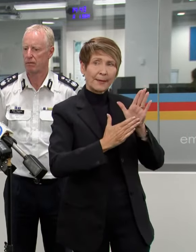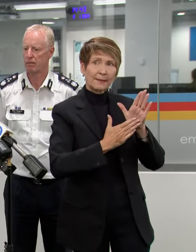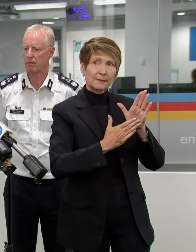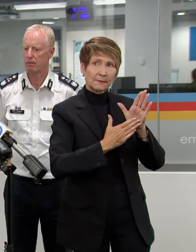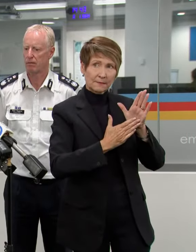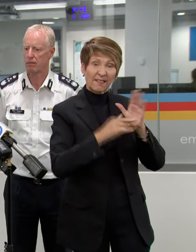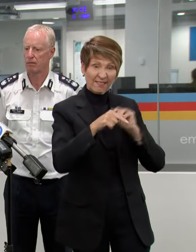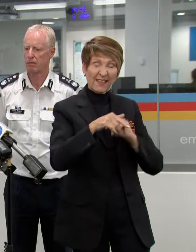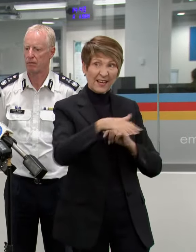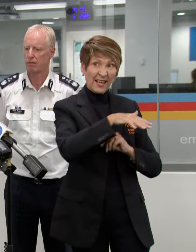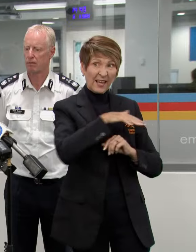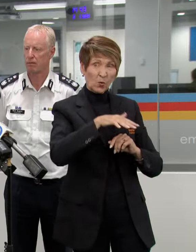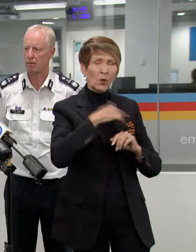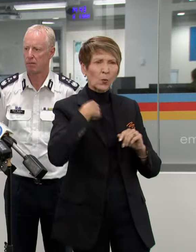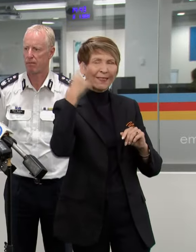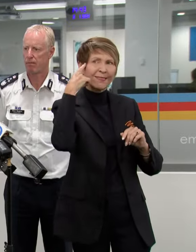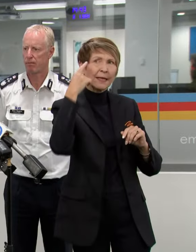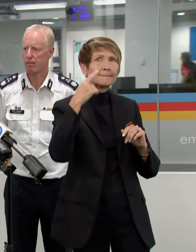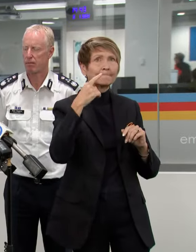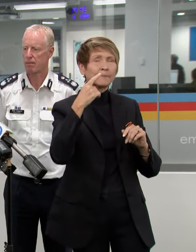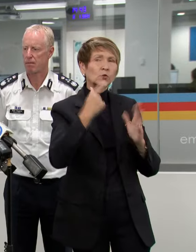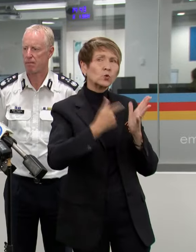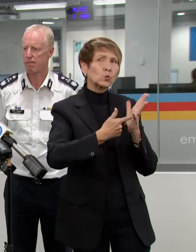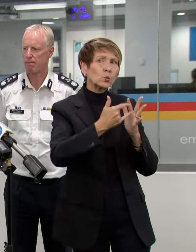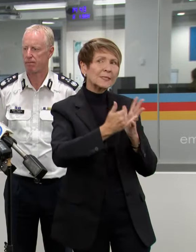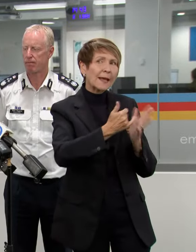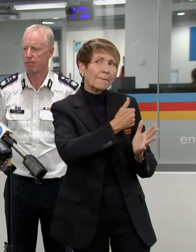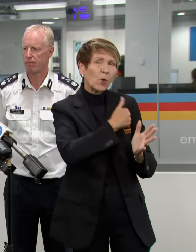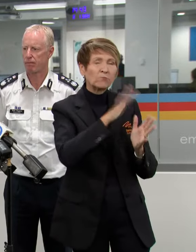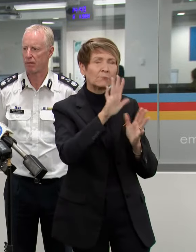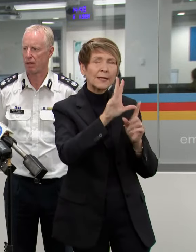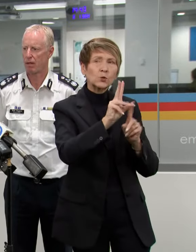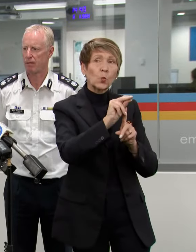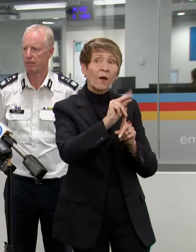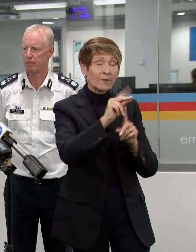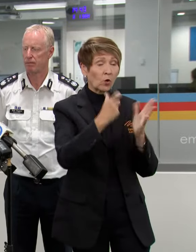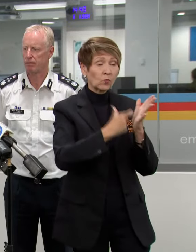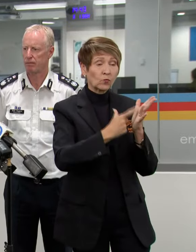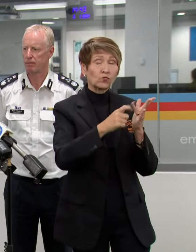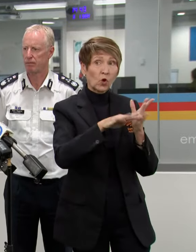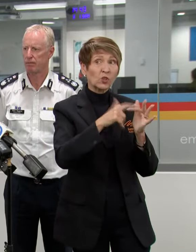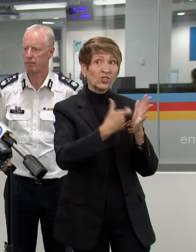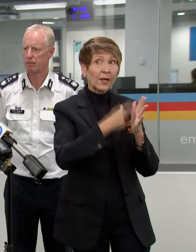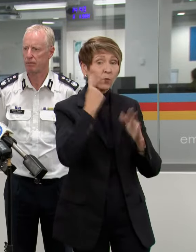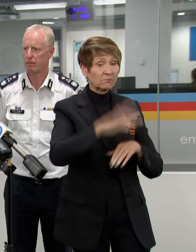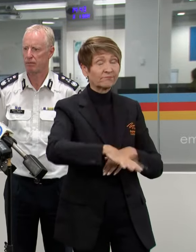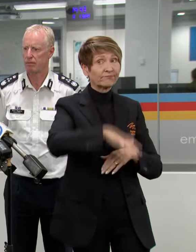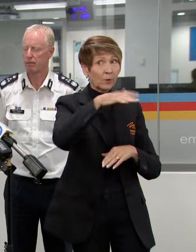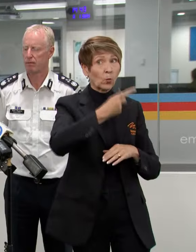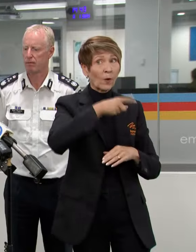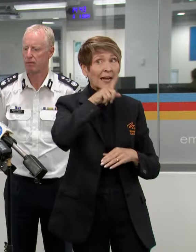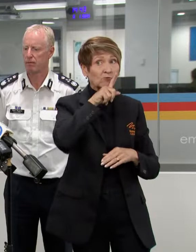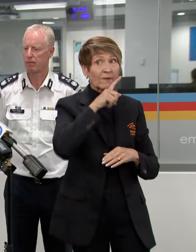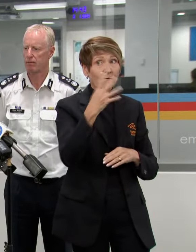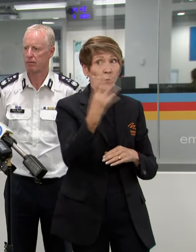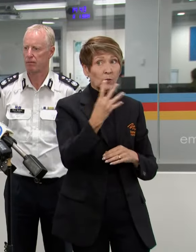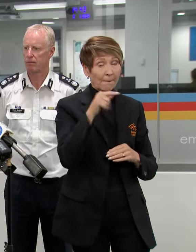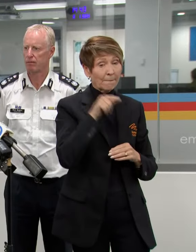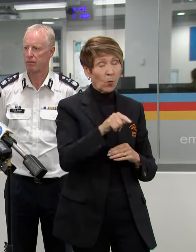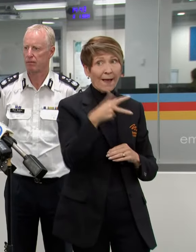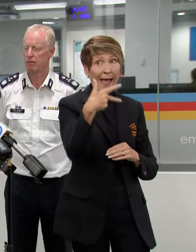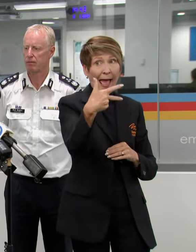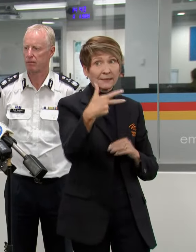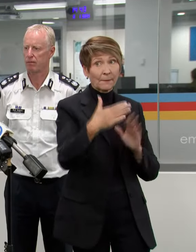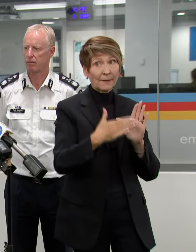We are expecting by mid-morning on Tuesday that the Rochester township will reach 114.8 metres